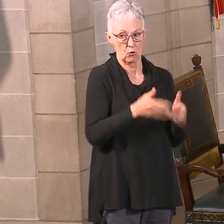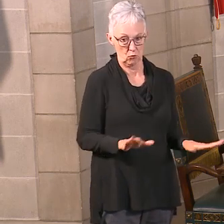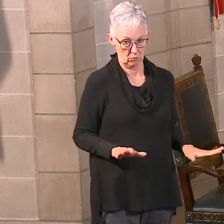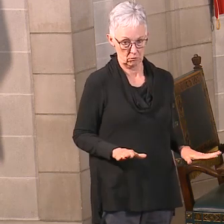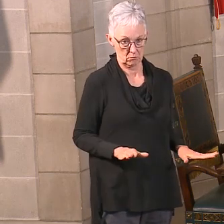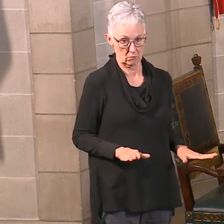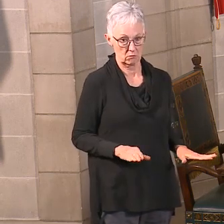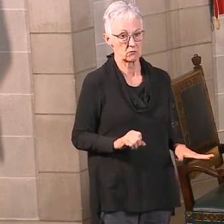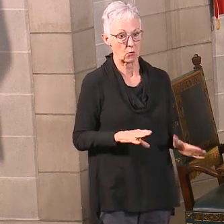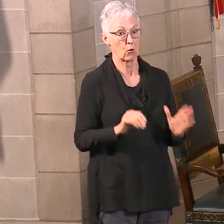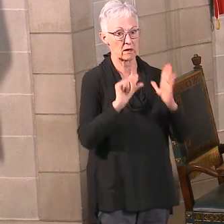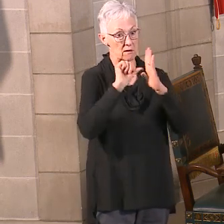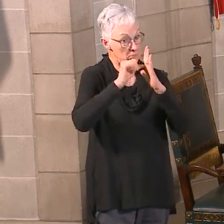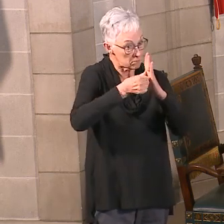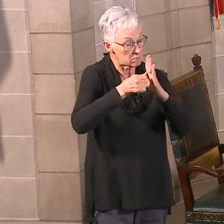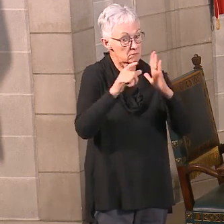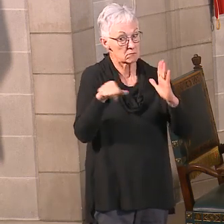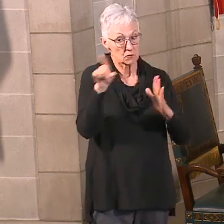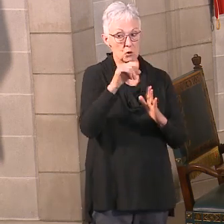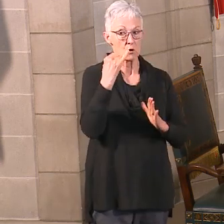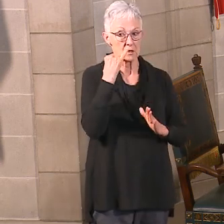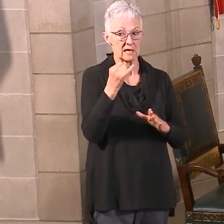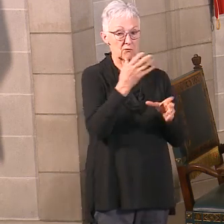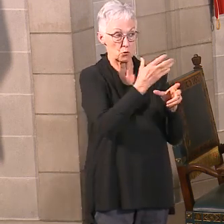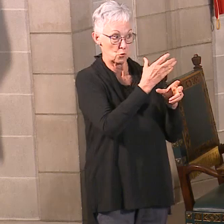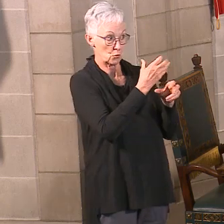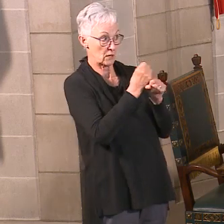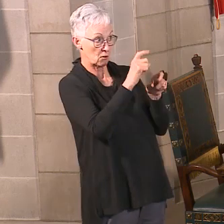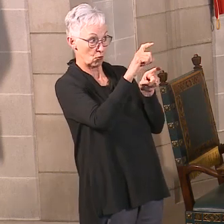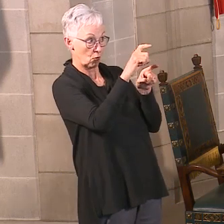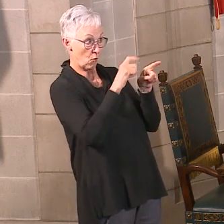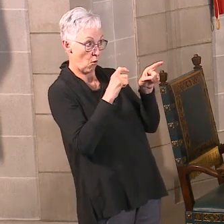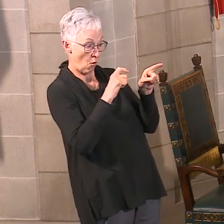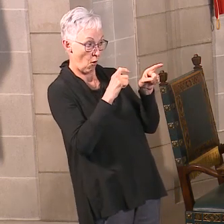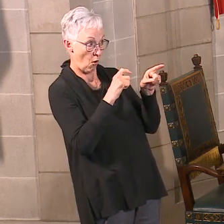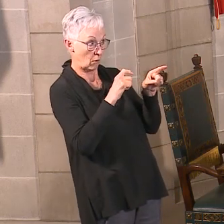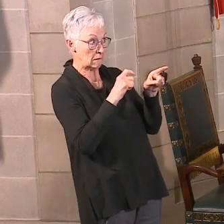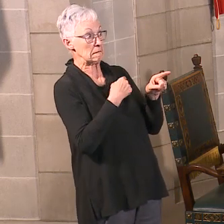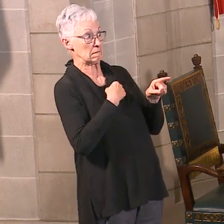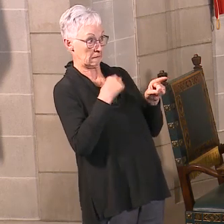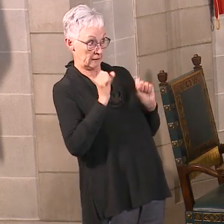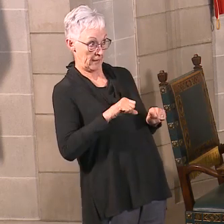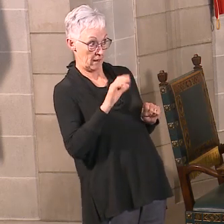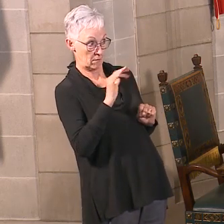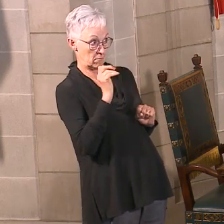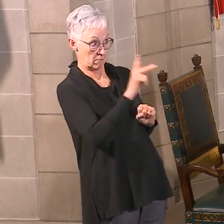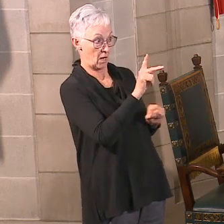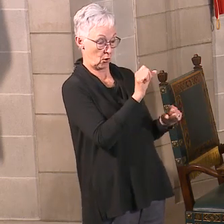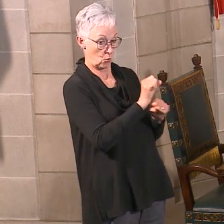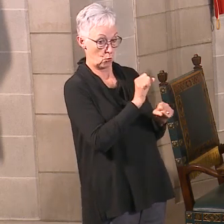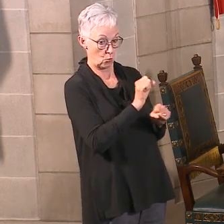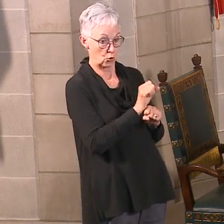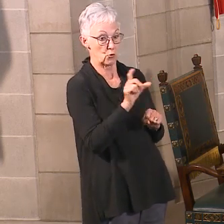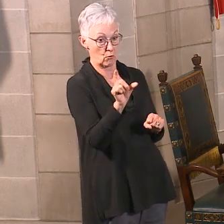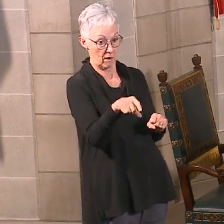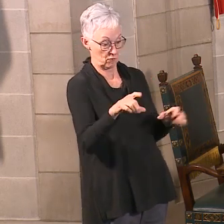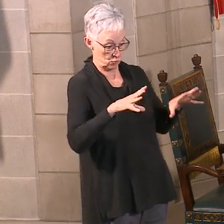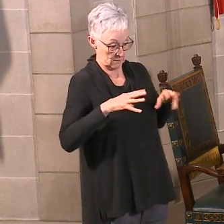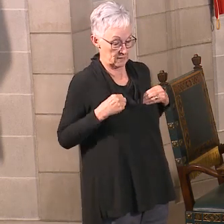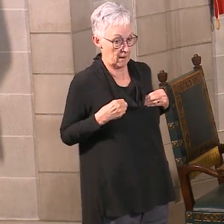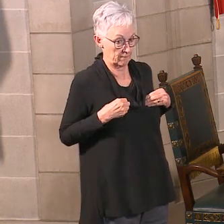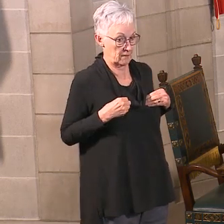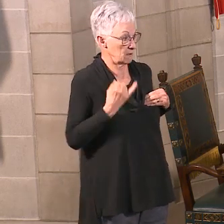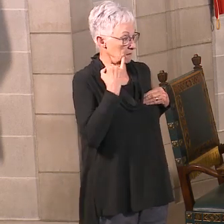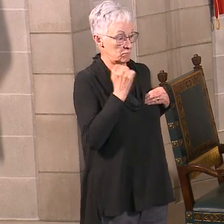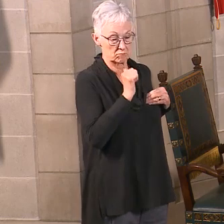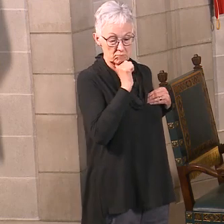folks. If you're called back to work, you need to go back to work. If you're offered that job, you need to take that job. If you decide to stay on unemployment, then you actually will lose